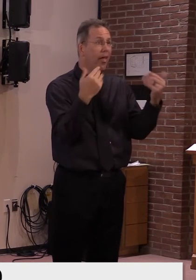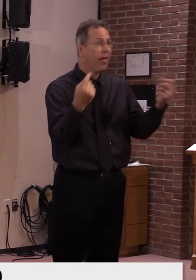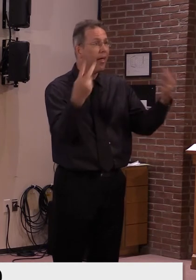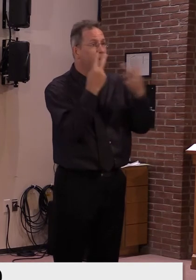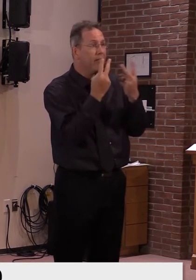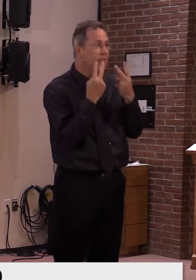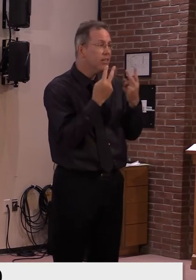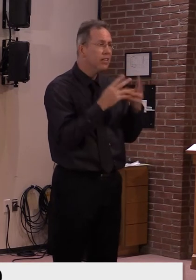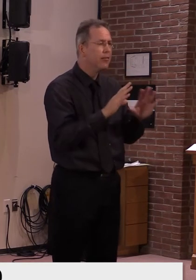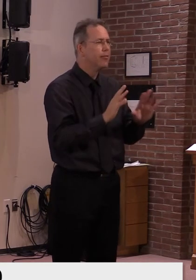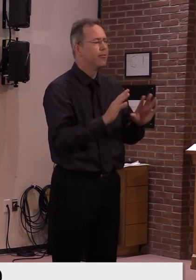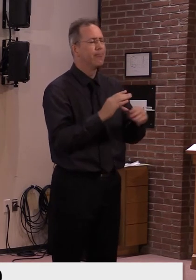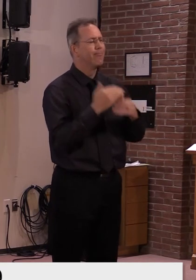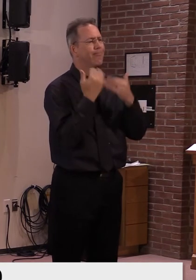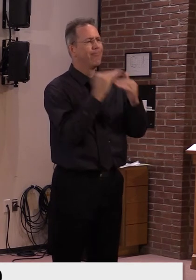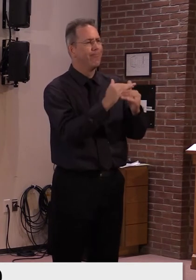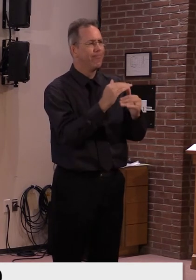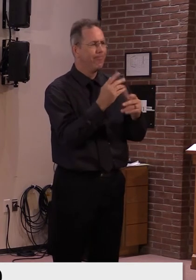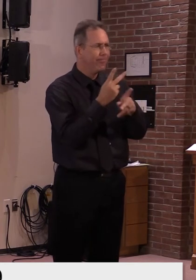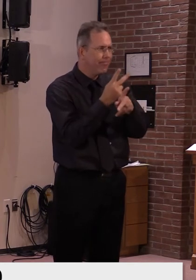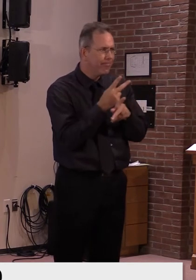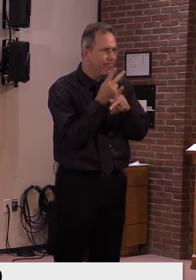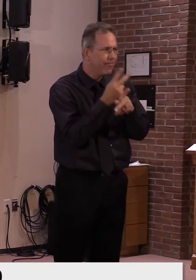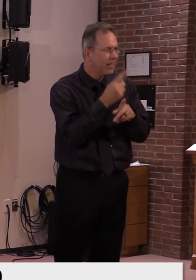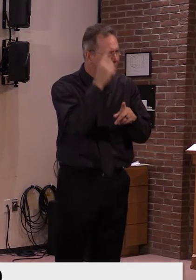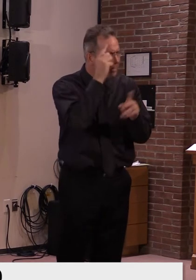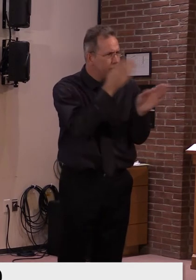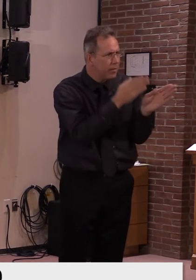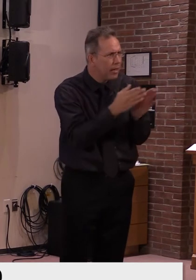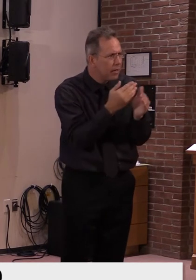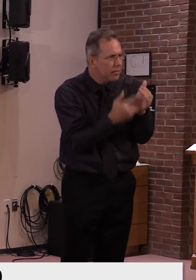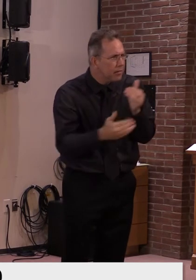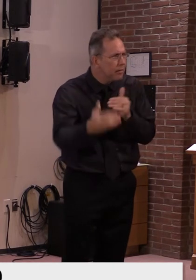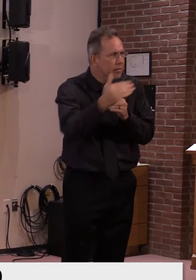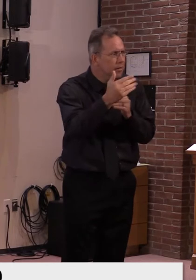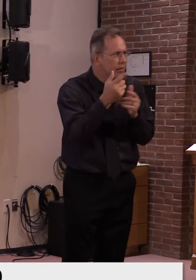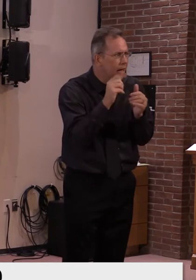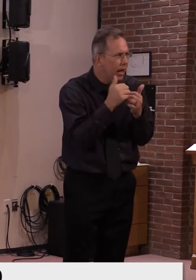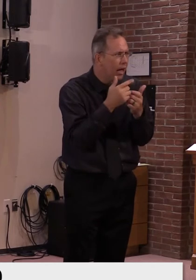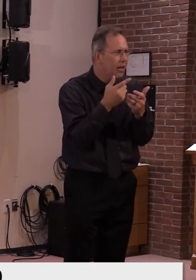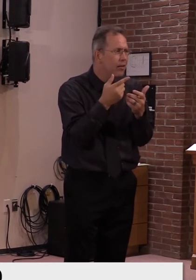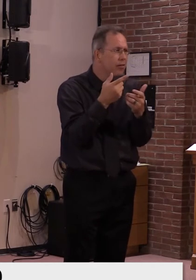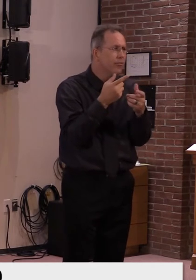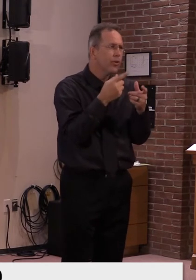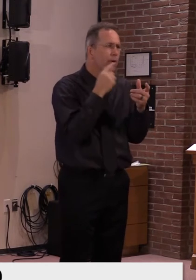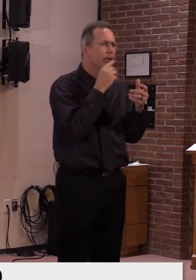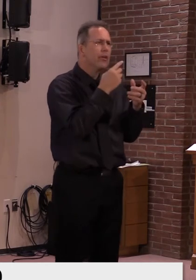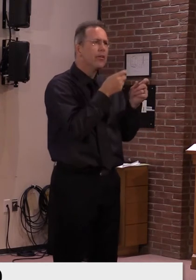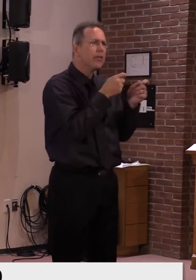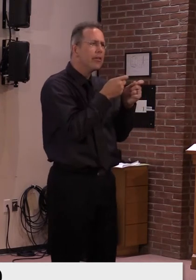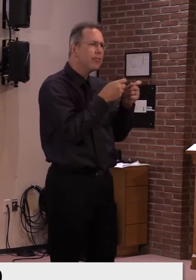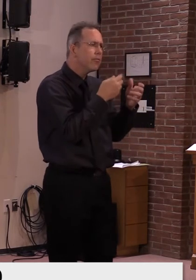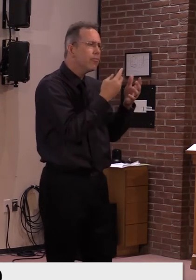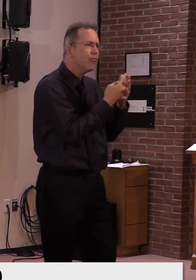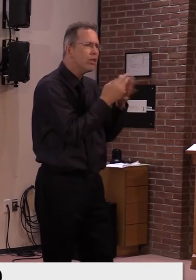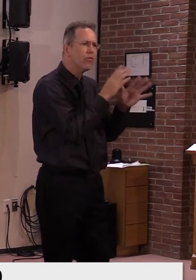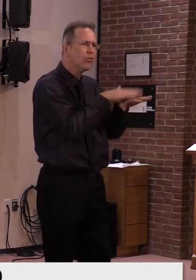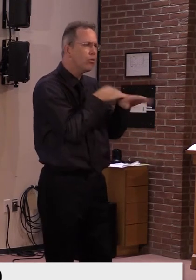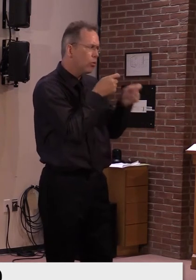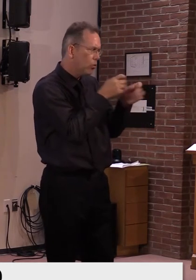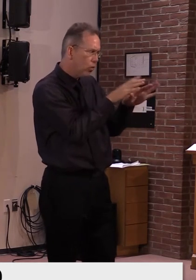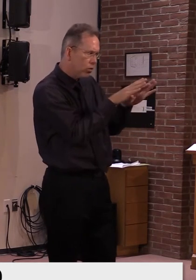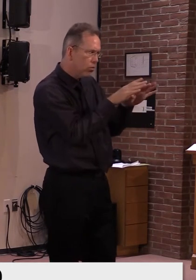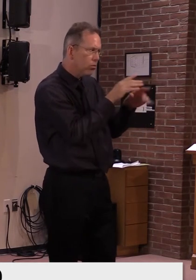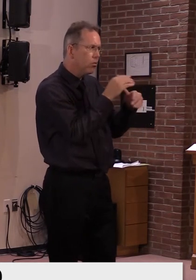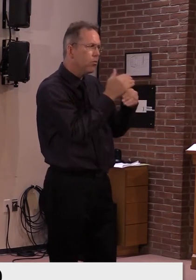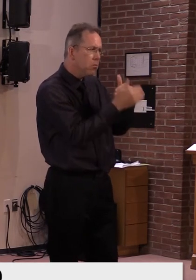our facilities in terms of visitation. And as I mentioned last time, um, it is, it's going to be a